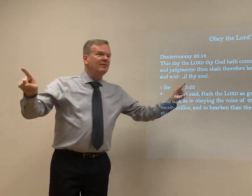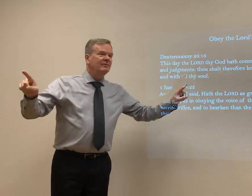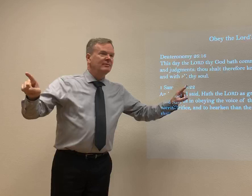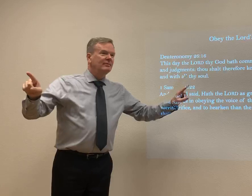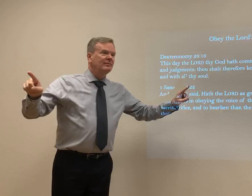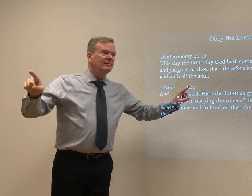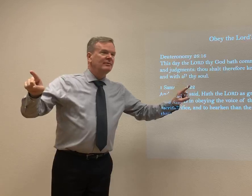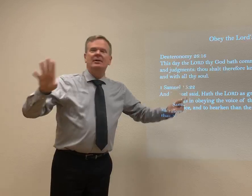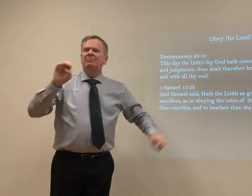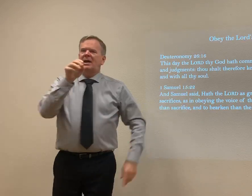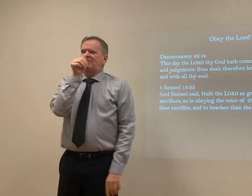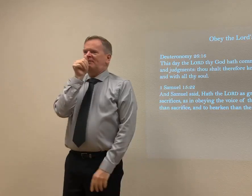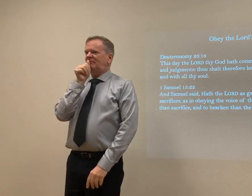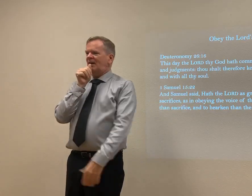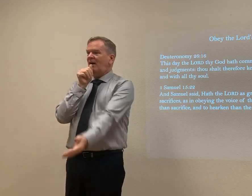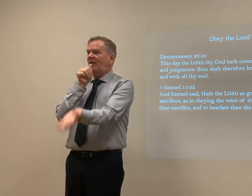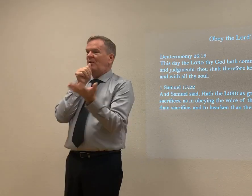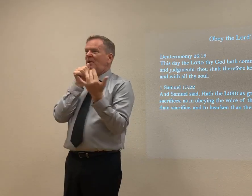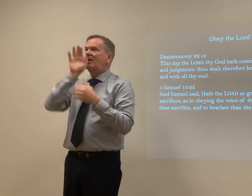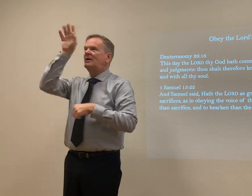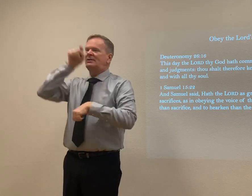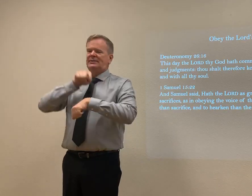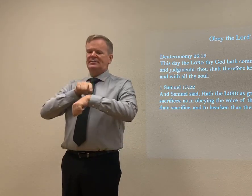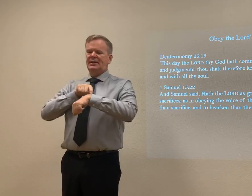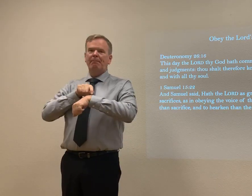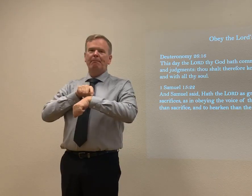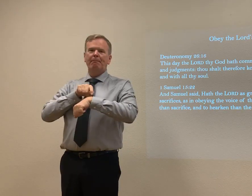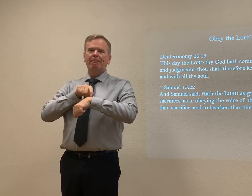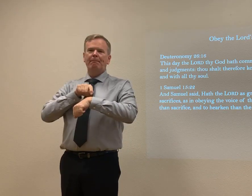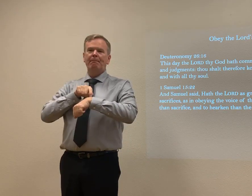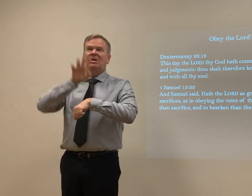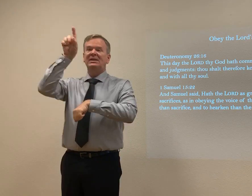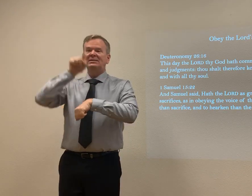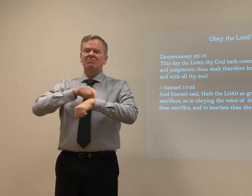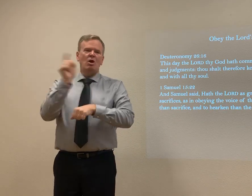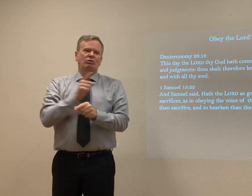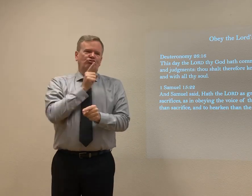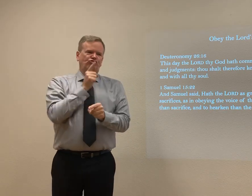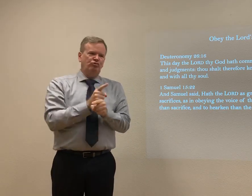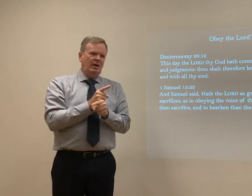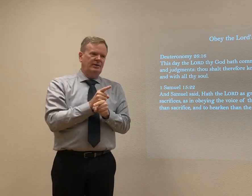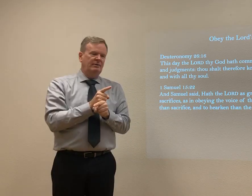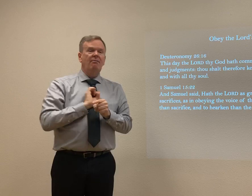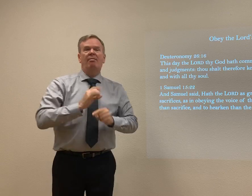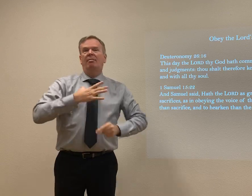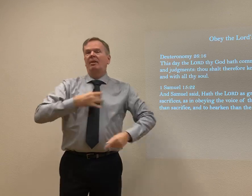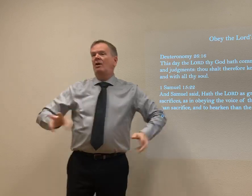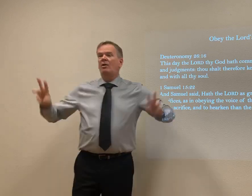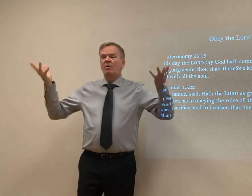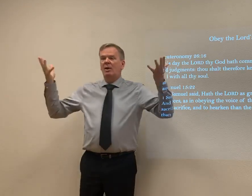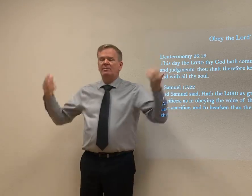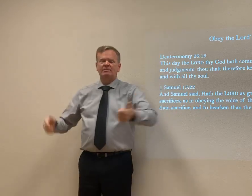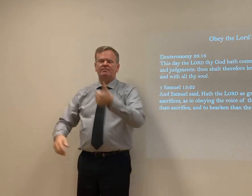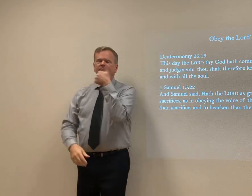on this. Let's have revival. But we need to remember to be patient and wait for God's timing. Because God's timing is always right.